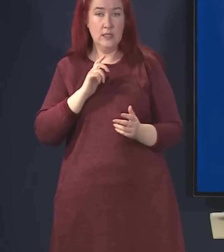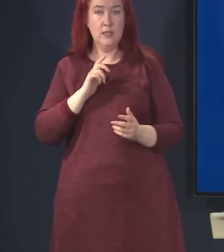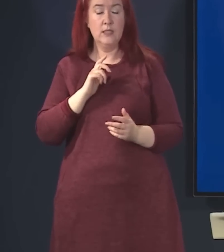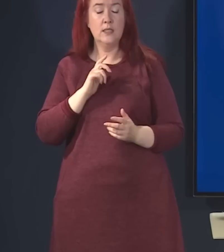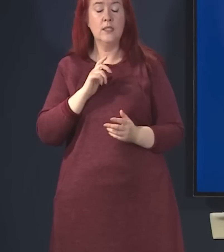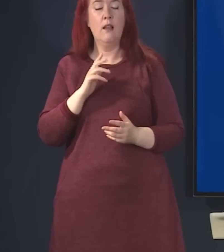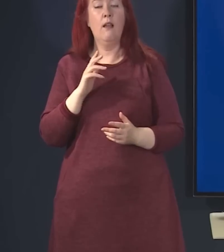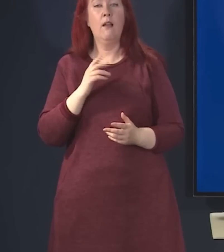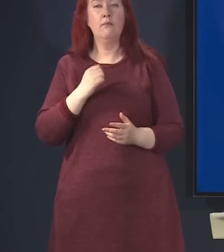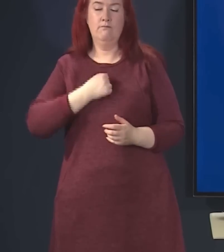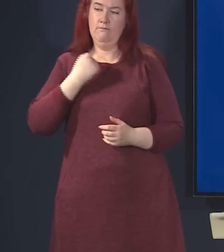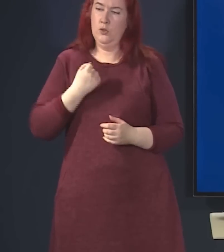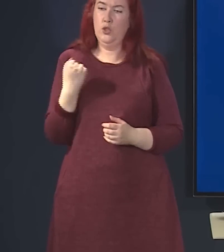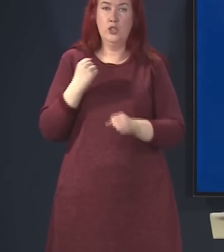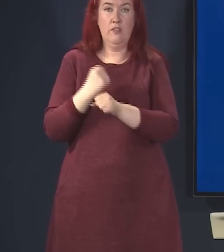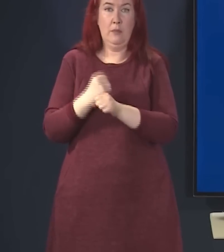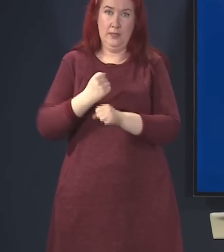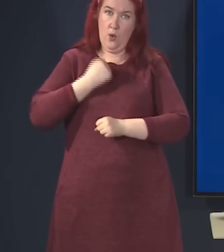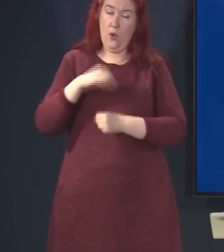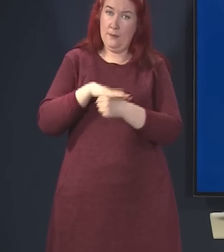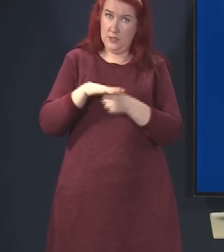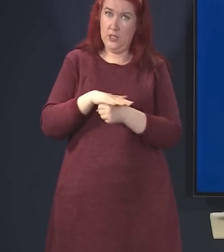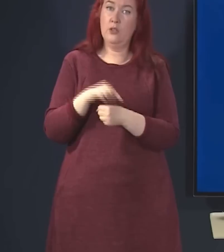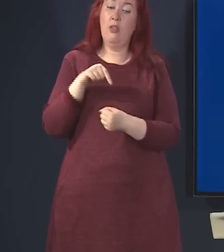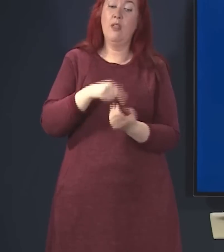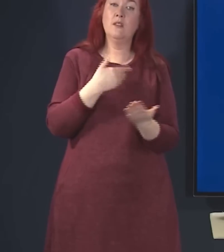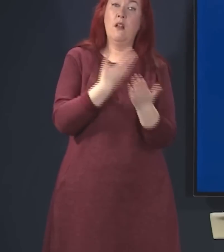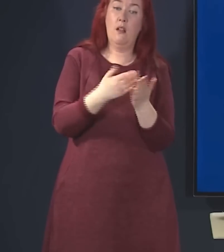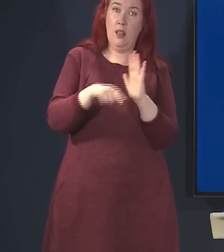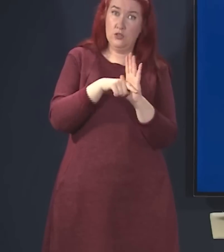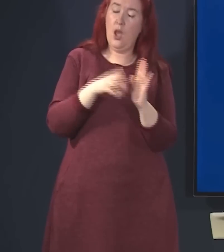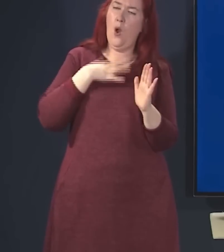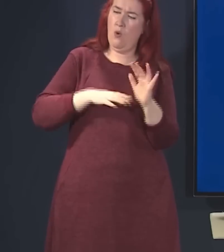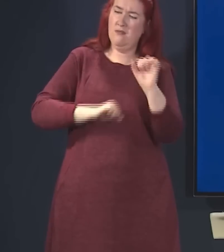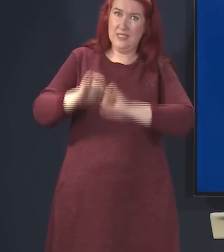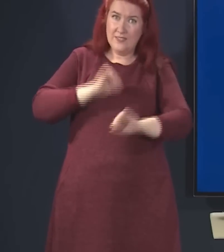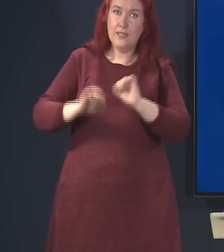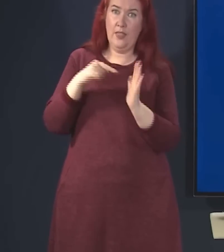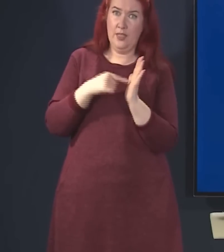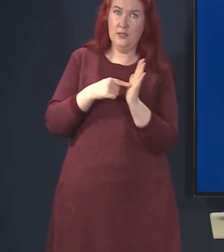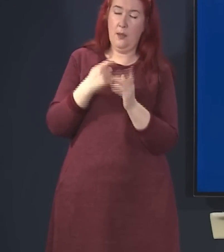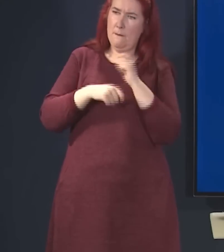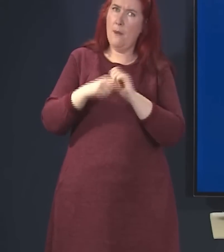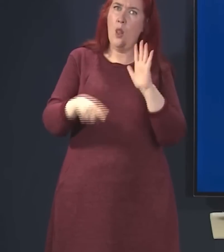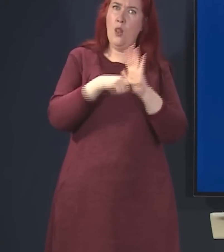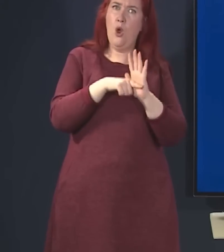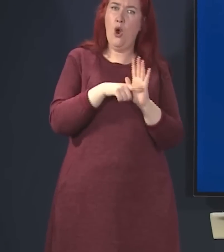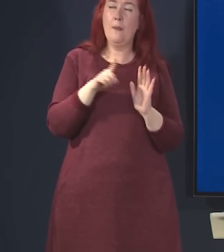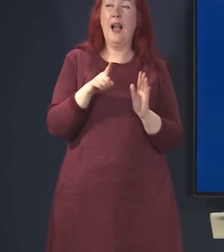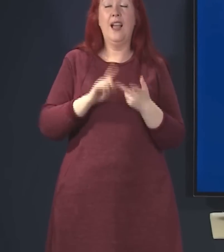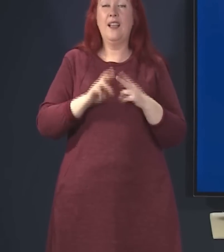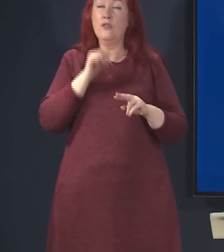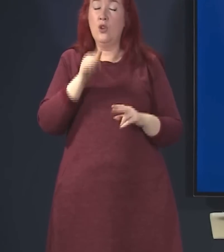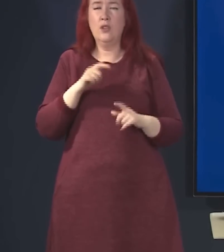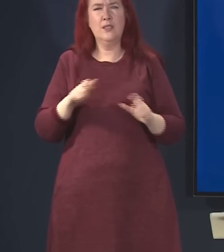position of the Scottish government and I want to defend this legislation so that it can become law. But even if that wasn't the case, I do think